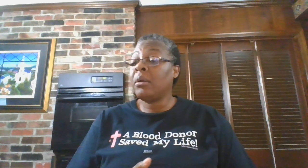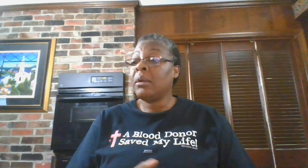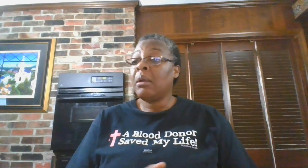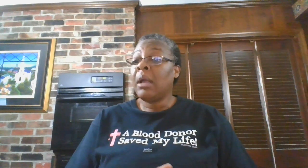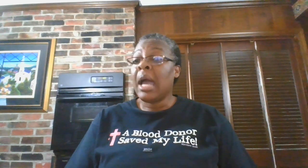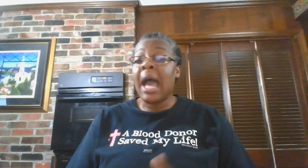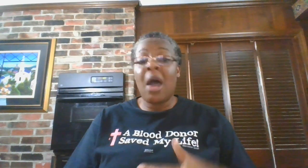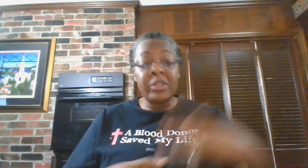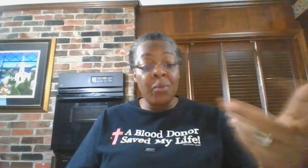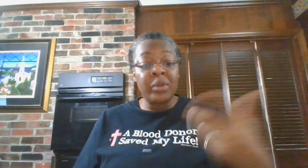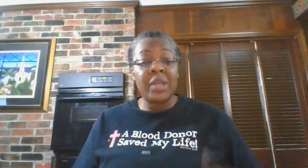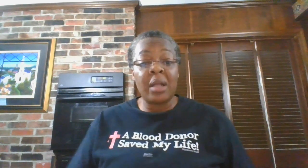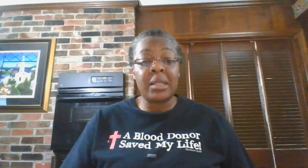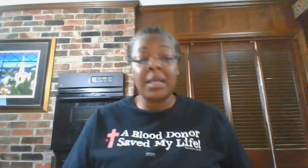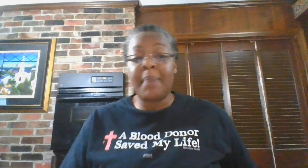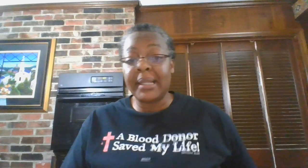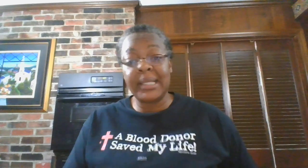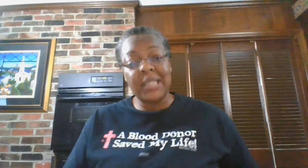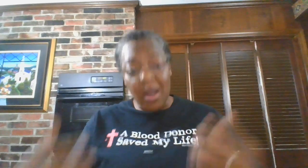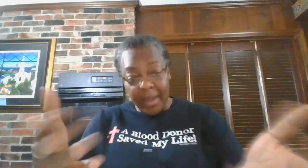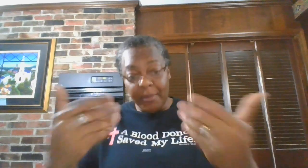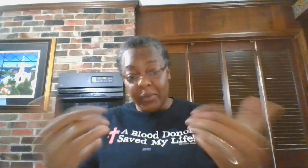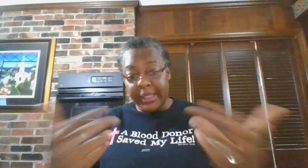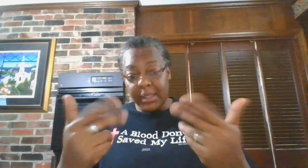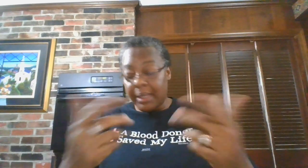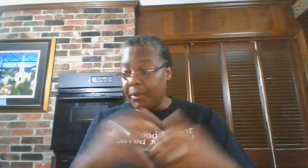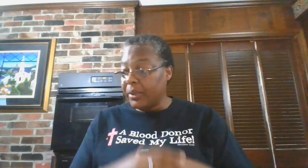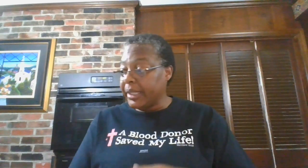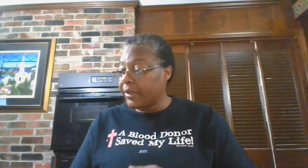Now, I also want y'all to think about this. Y'all help me with this. me with this.